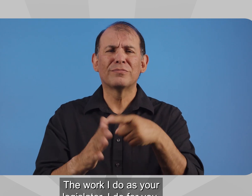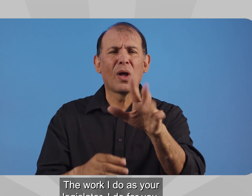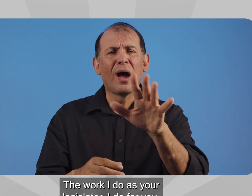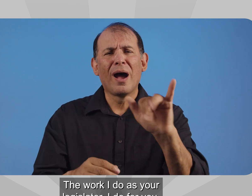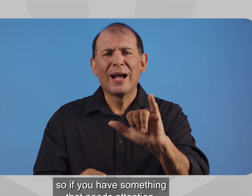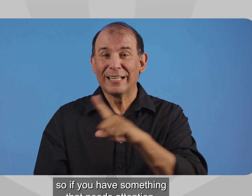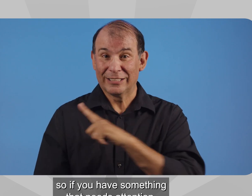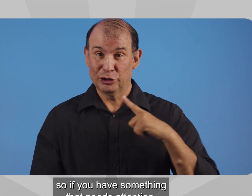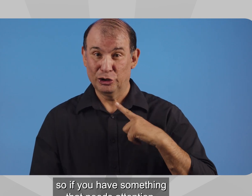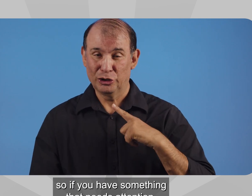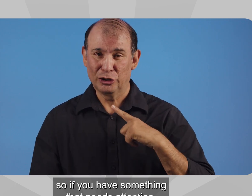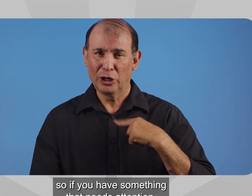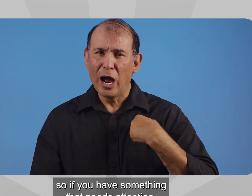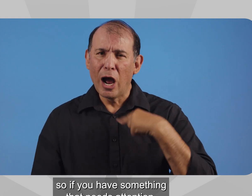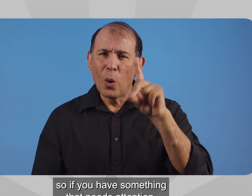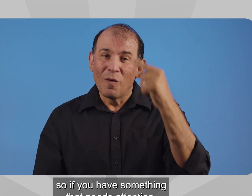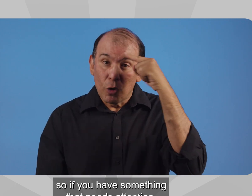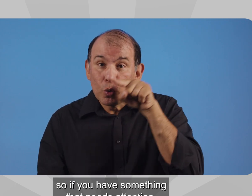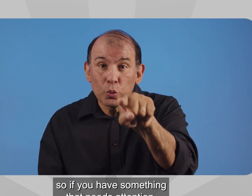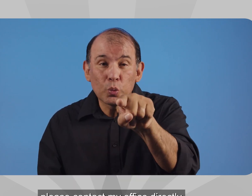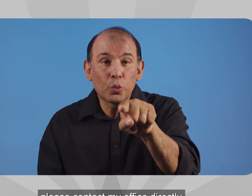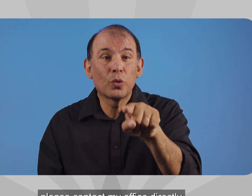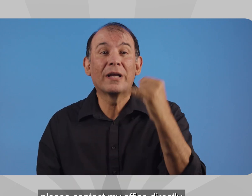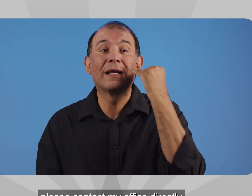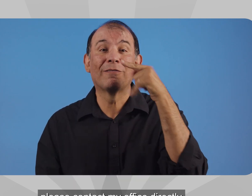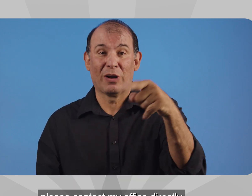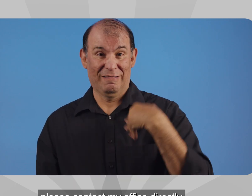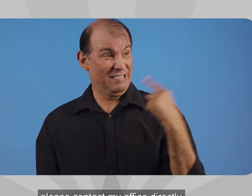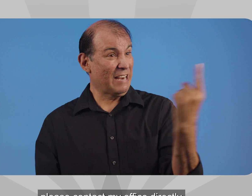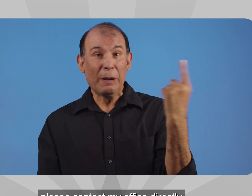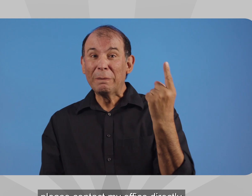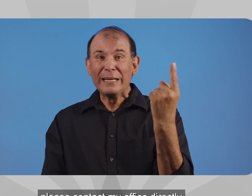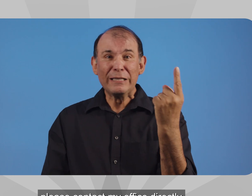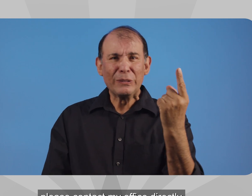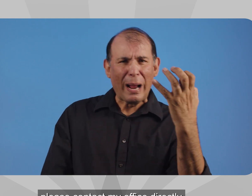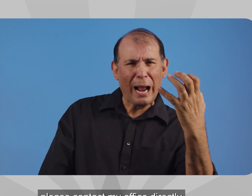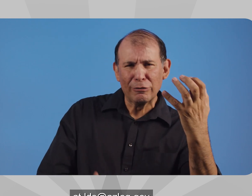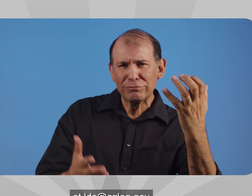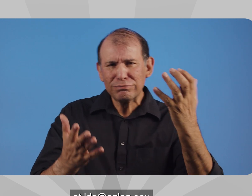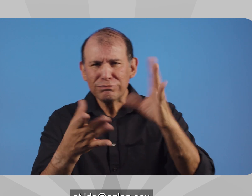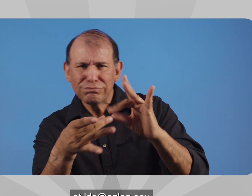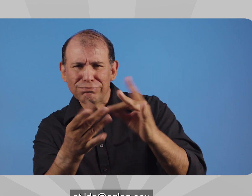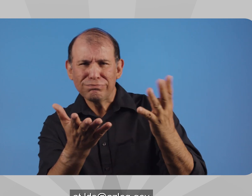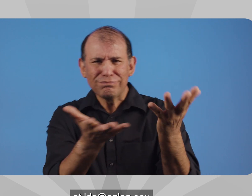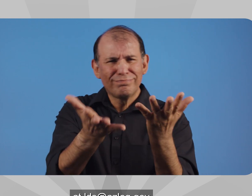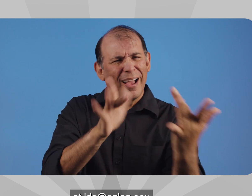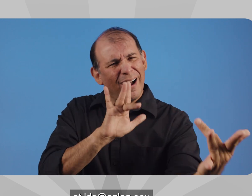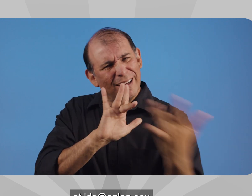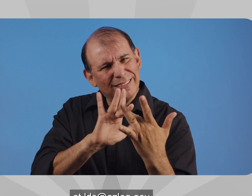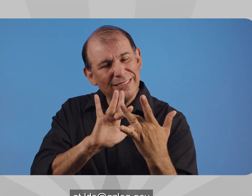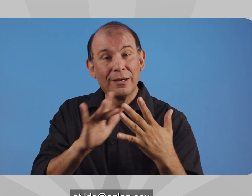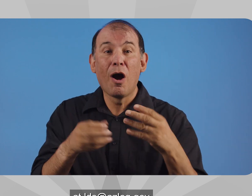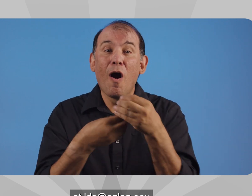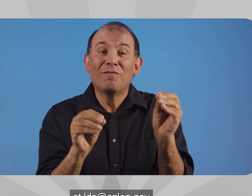for you, so if you have something that needs attention, please contact my office directly at lds